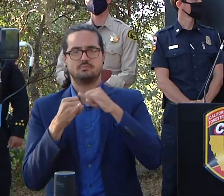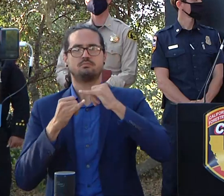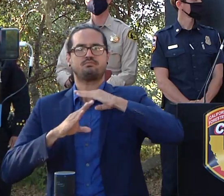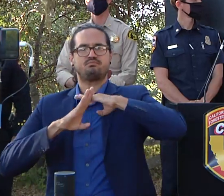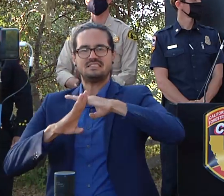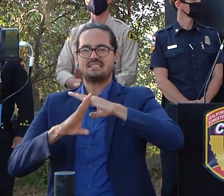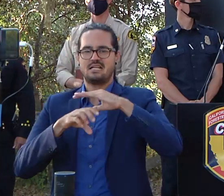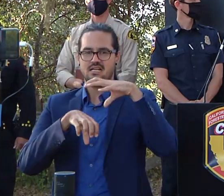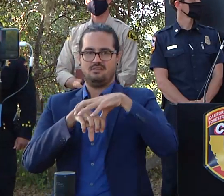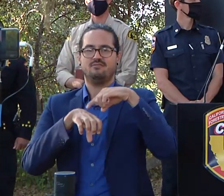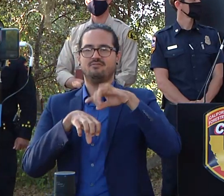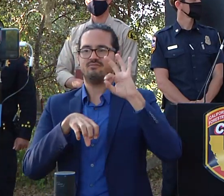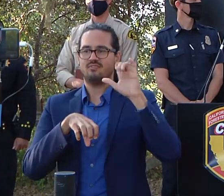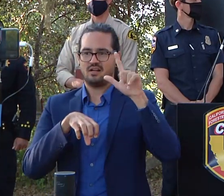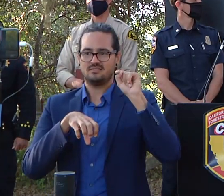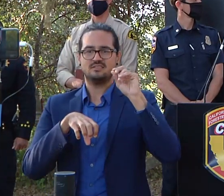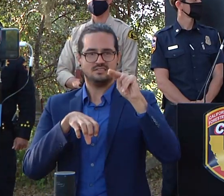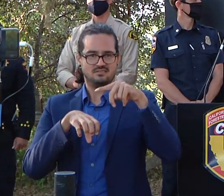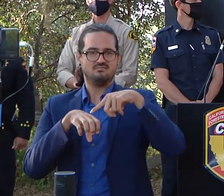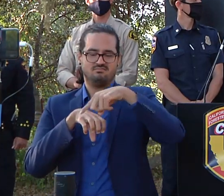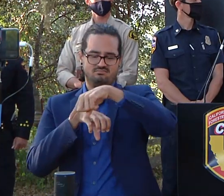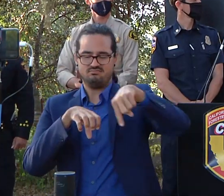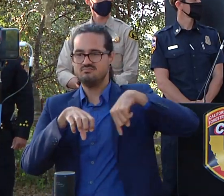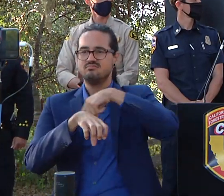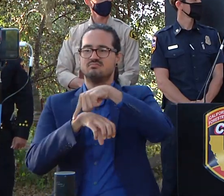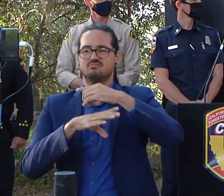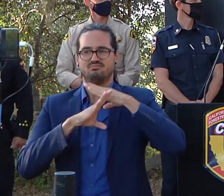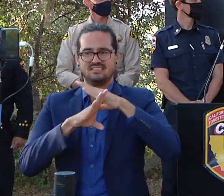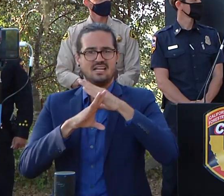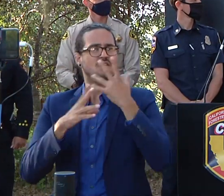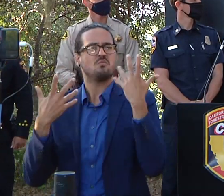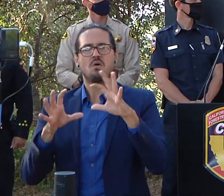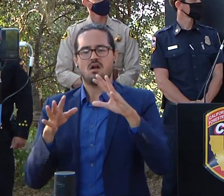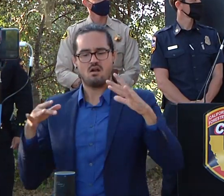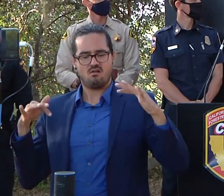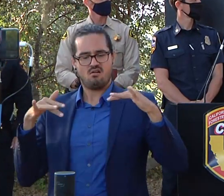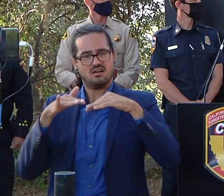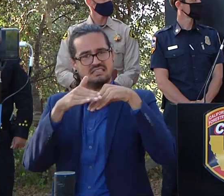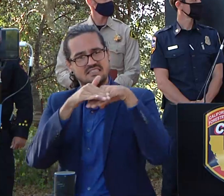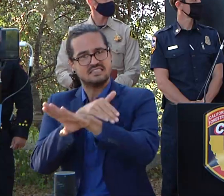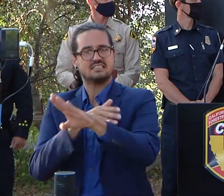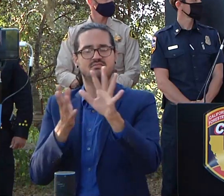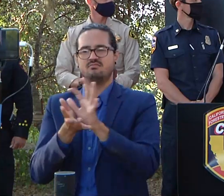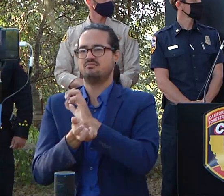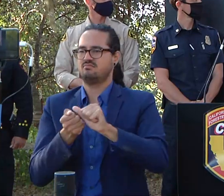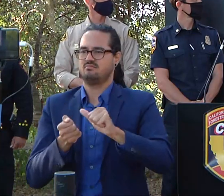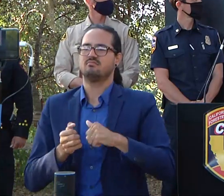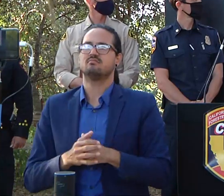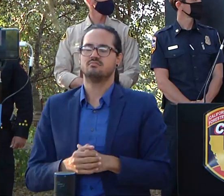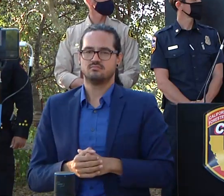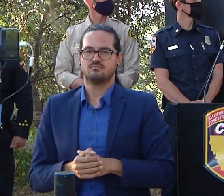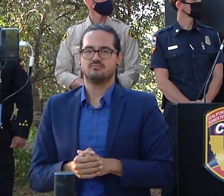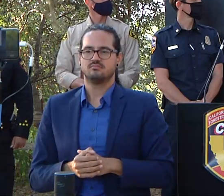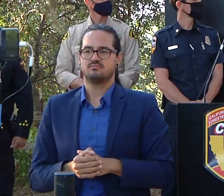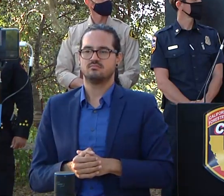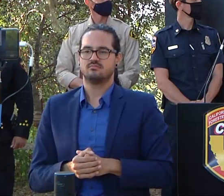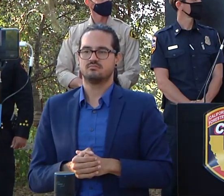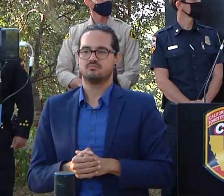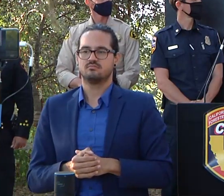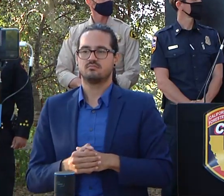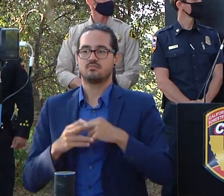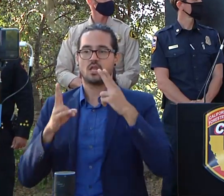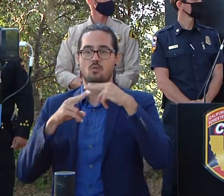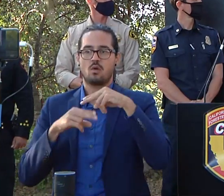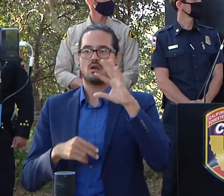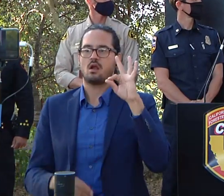protect it for any for many other advancements so we're very happy with the results of that burn operation uh moving up the highway 9 corridor looks really really